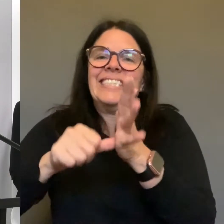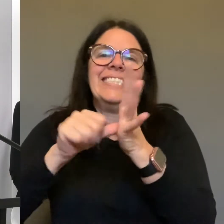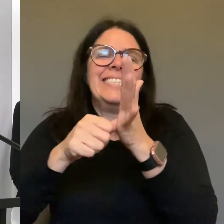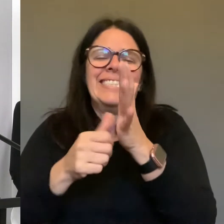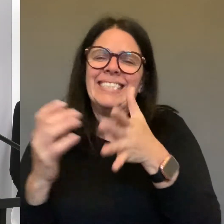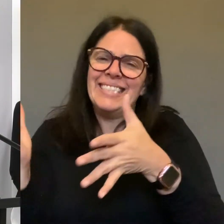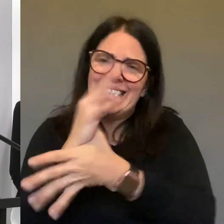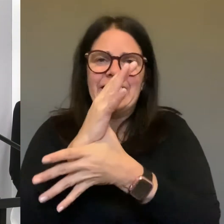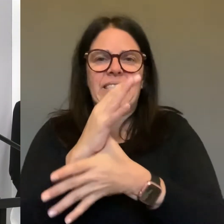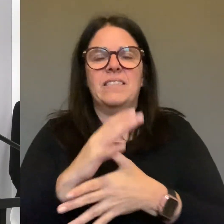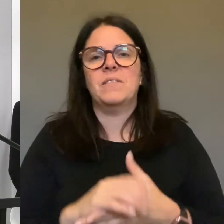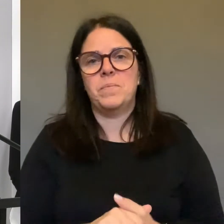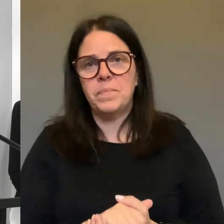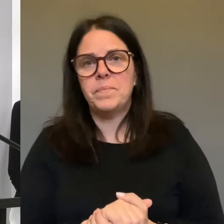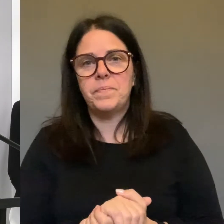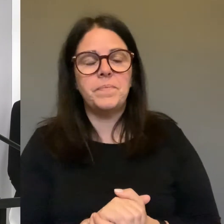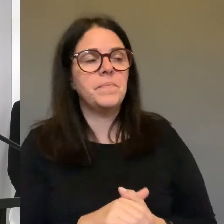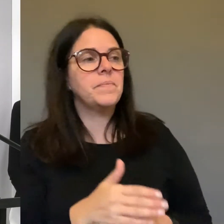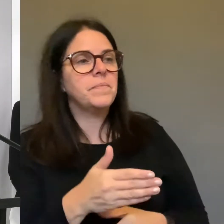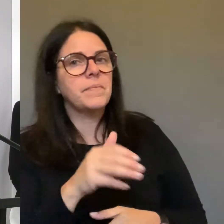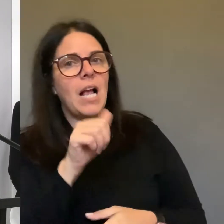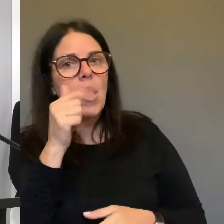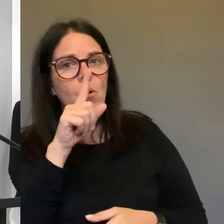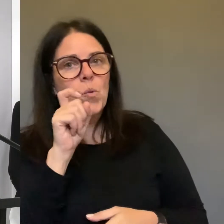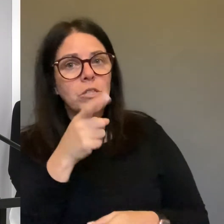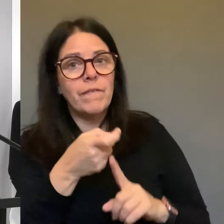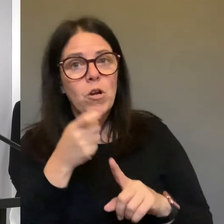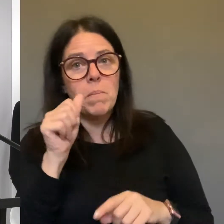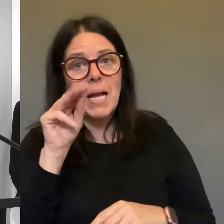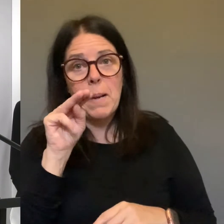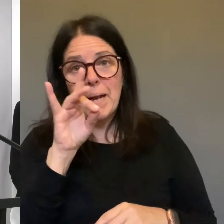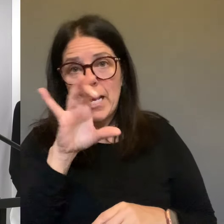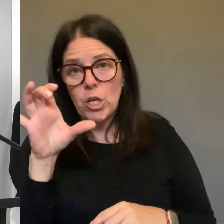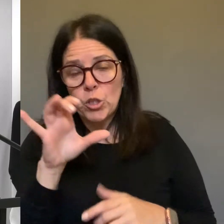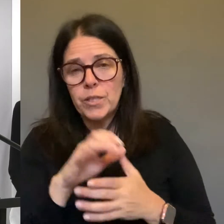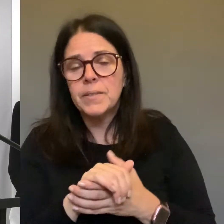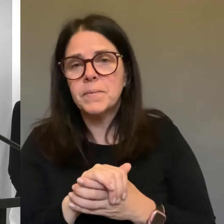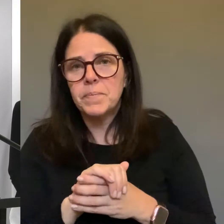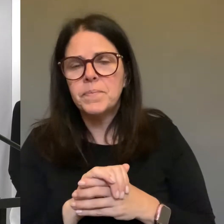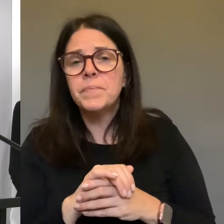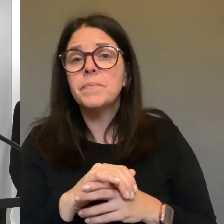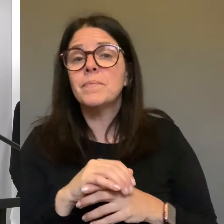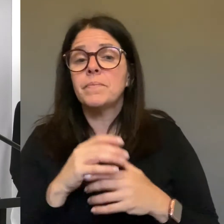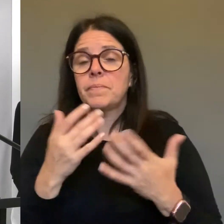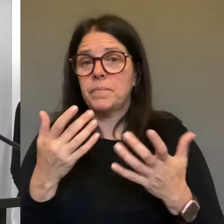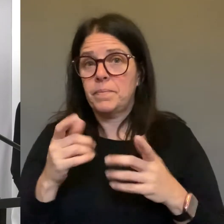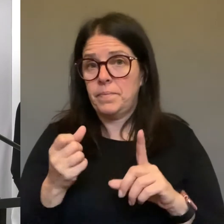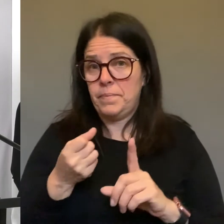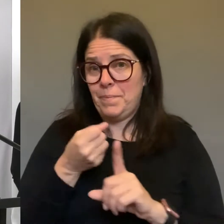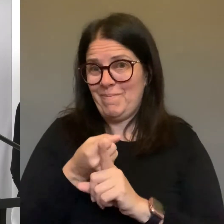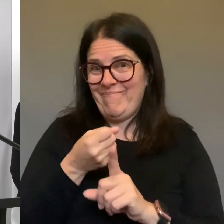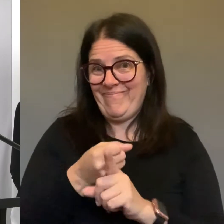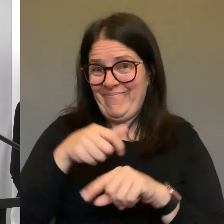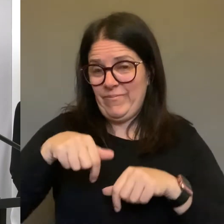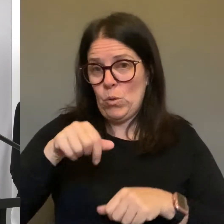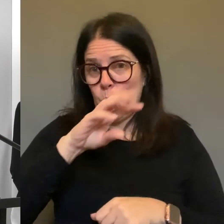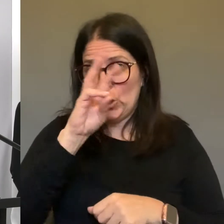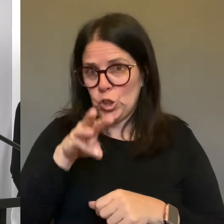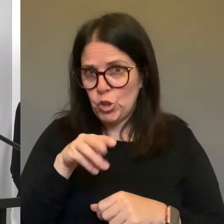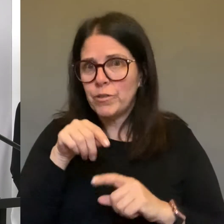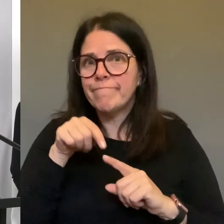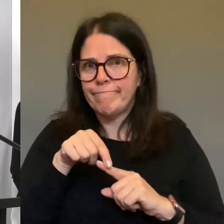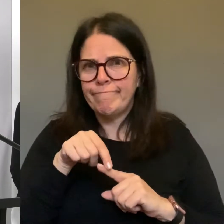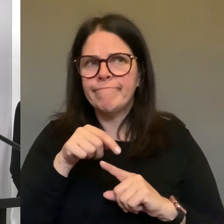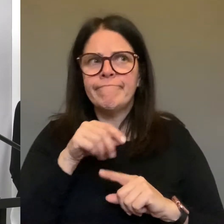Dr. Amit, of the number of cases, the number of them from the Michigan area and a couple of them are health care